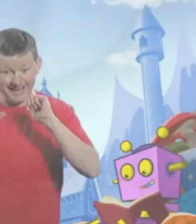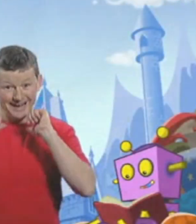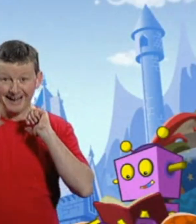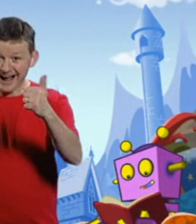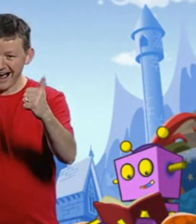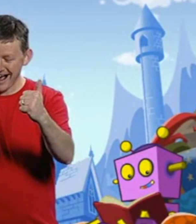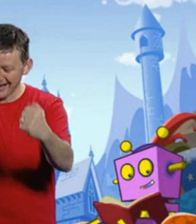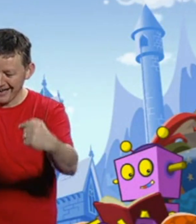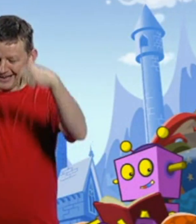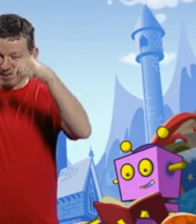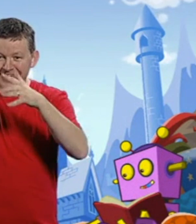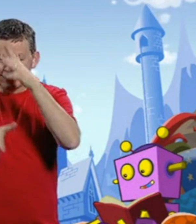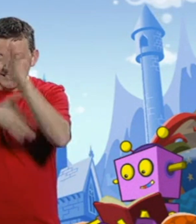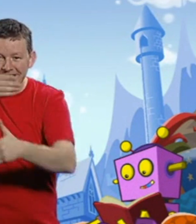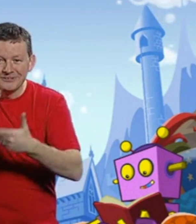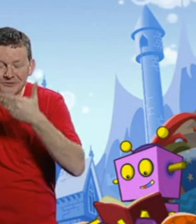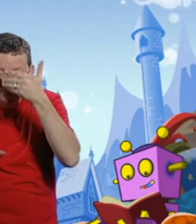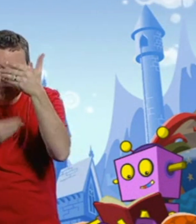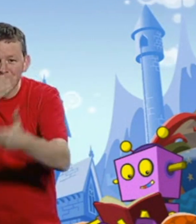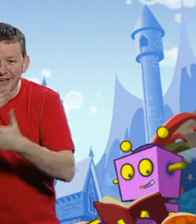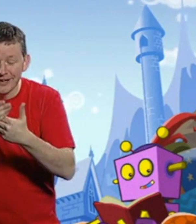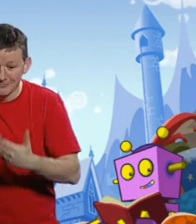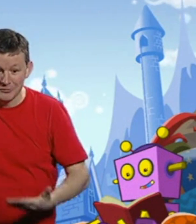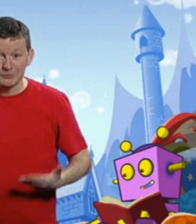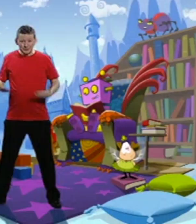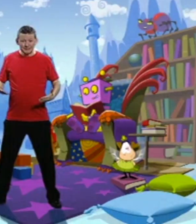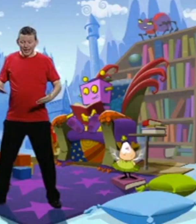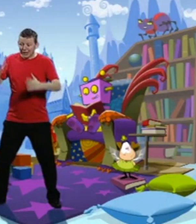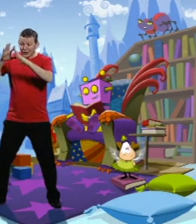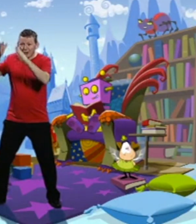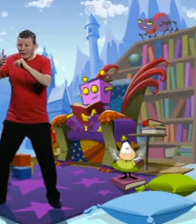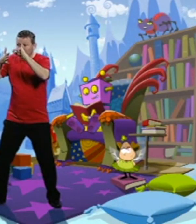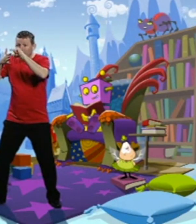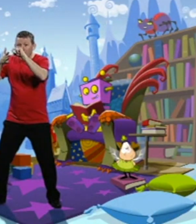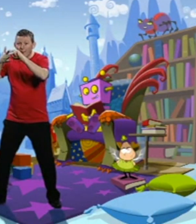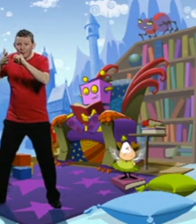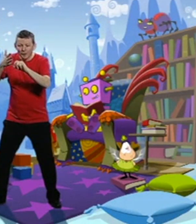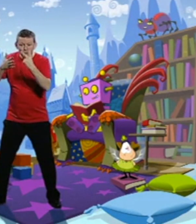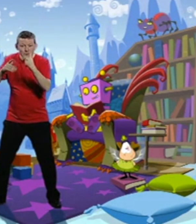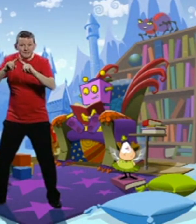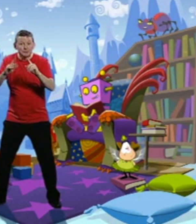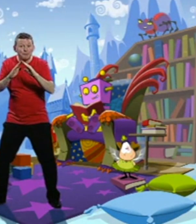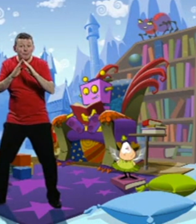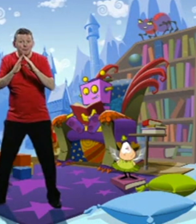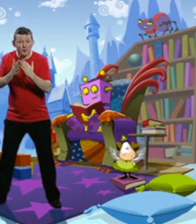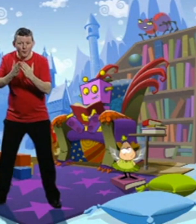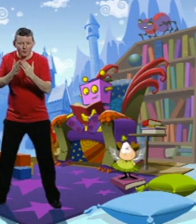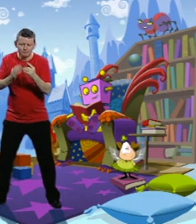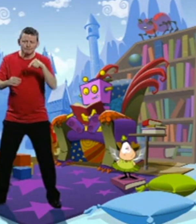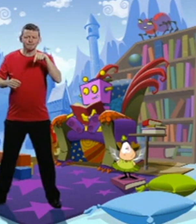Hi and welcome to Side Stories. We've got two books from the story tree today. The